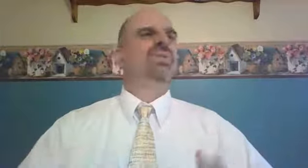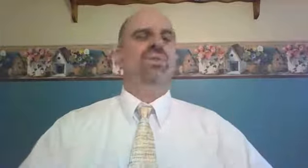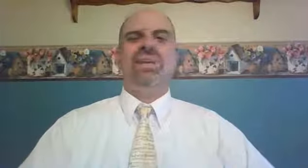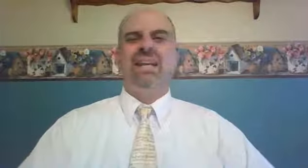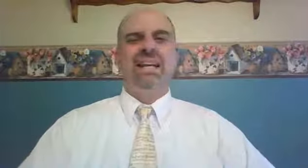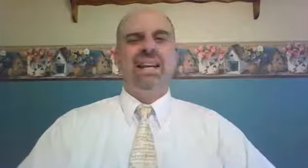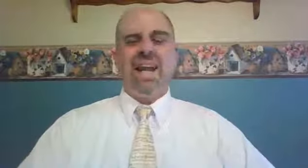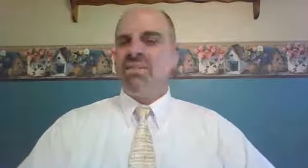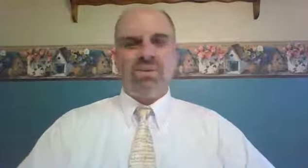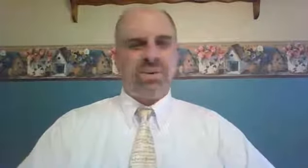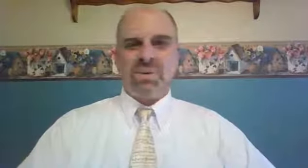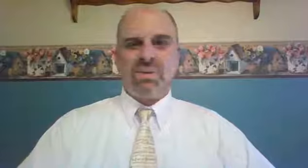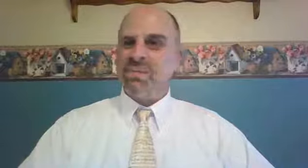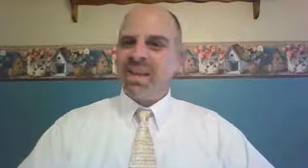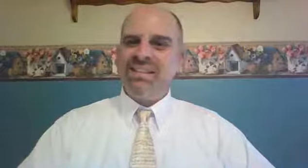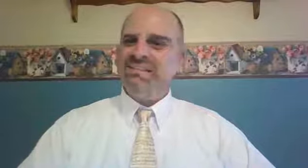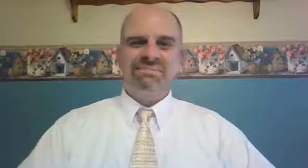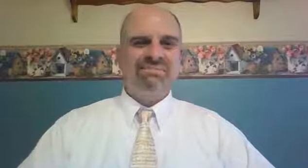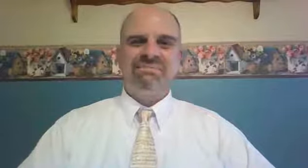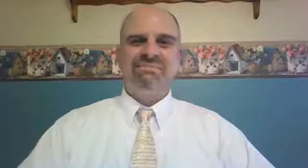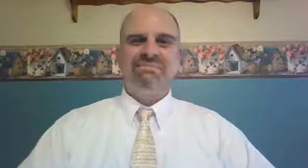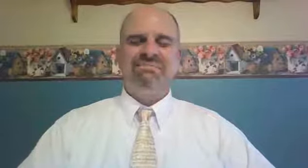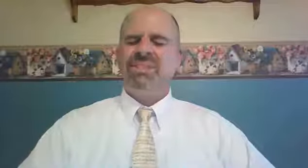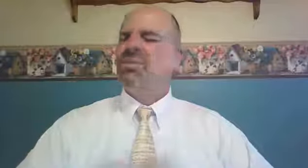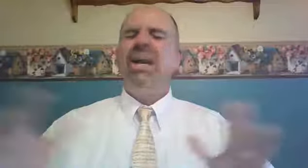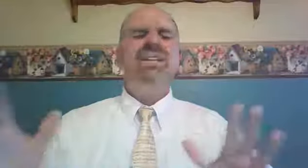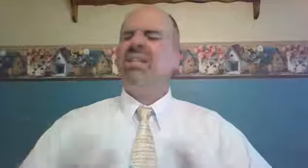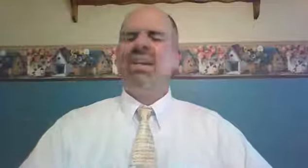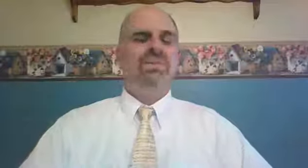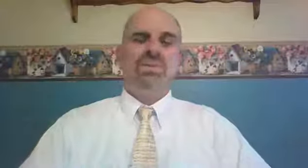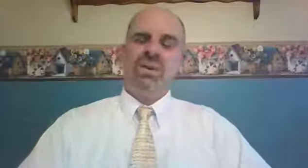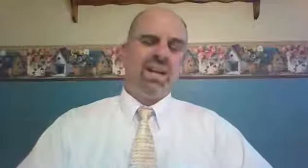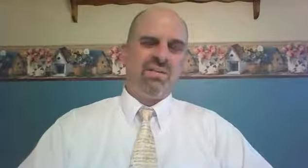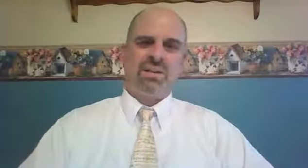story ever told. Amen? Greatest love story ever.